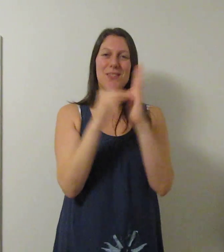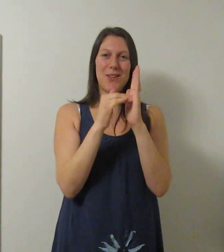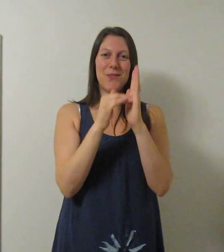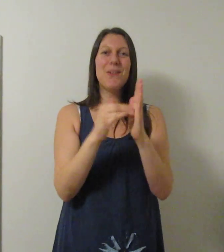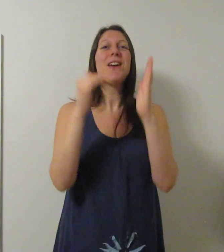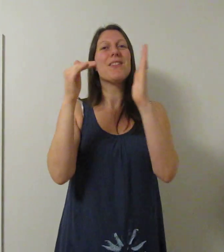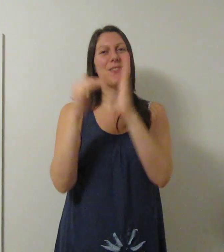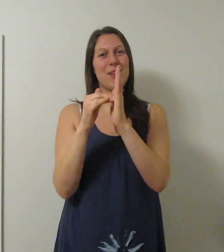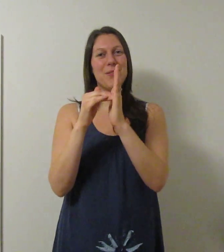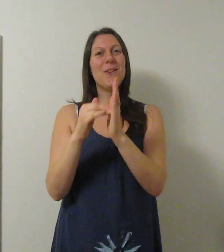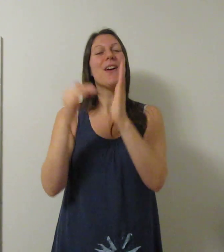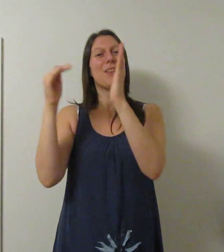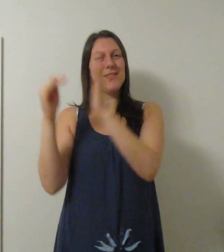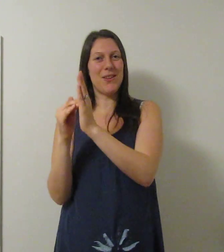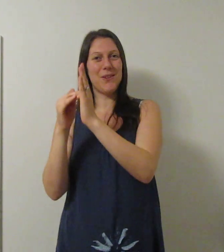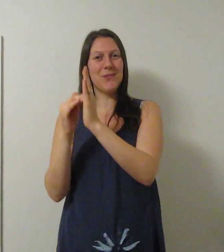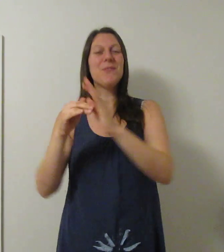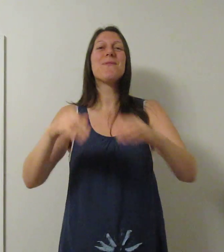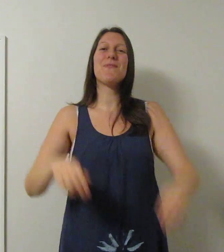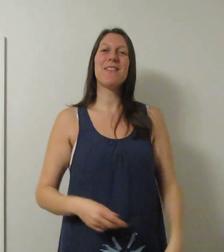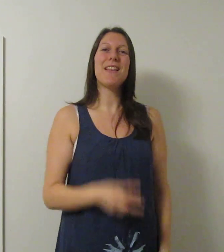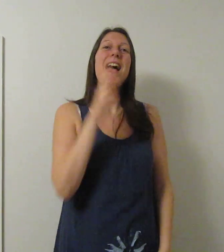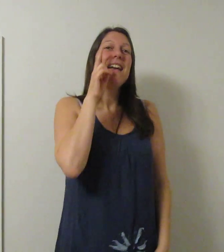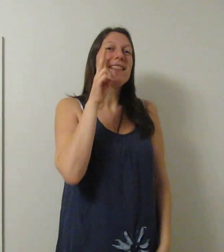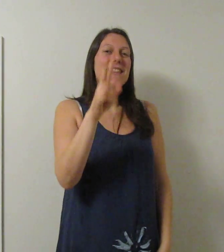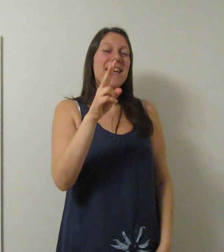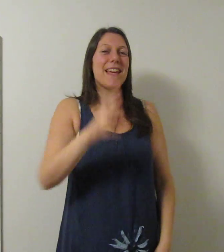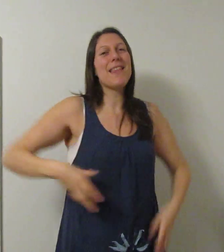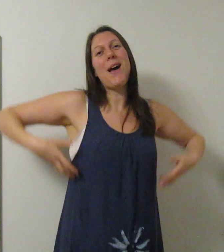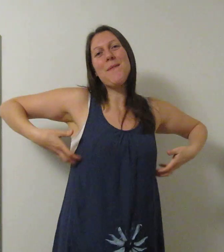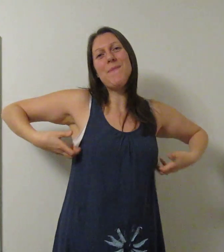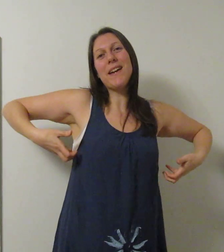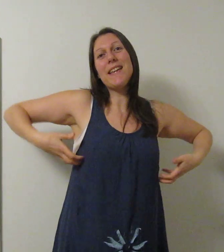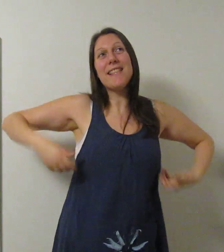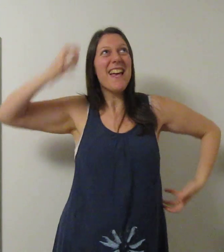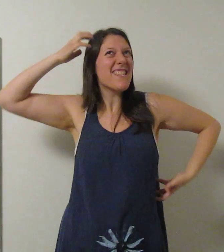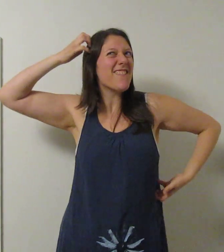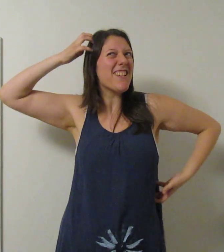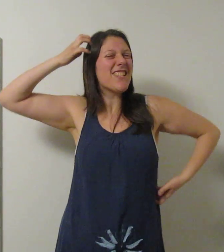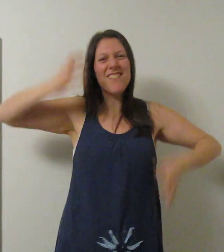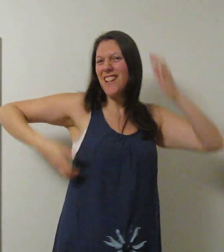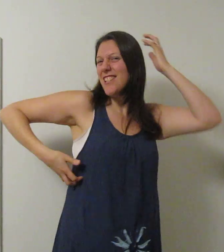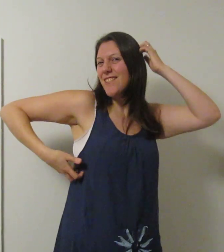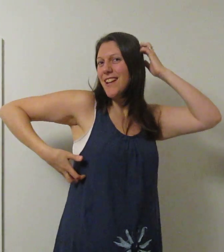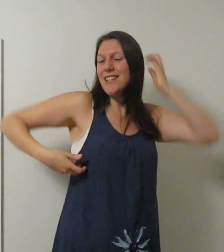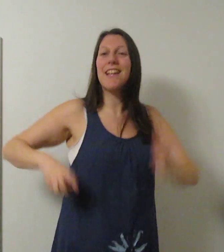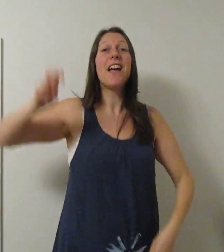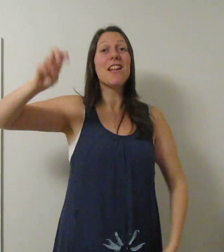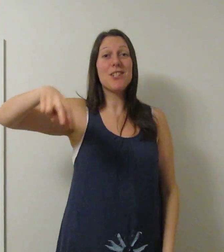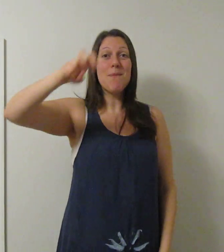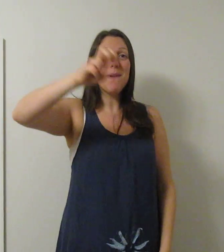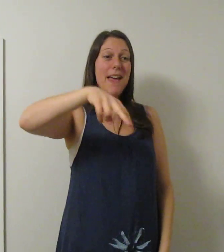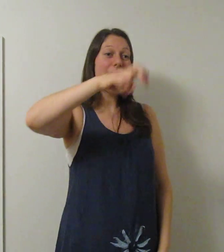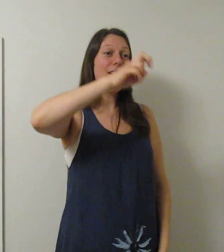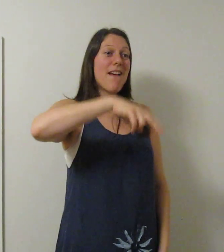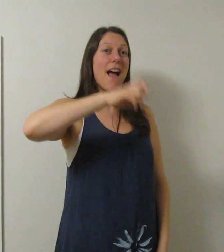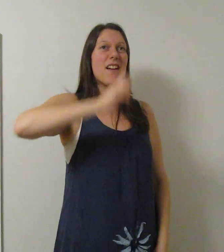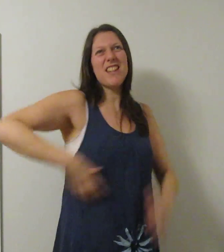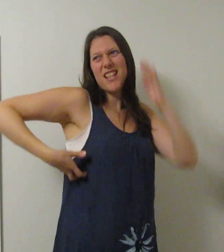zoo, zoo, zoo See the monkeys, they're scritch, scritch, scratching Jumping around and